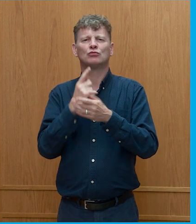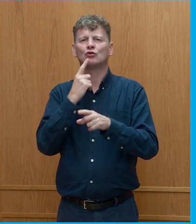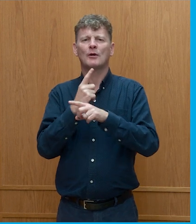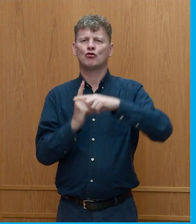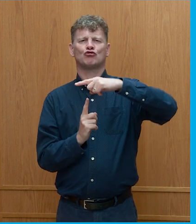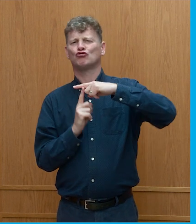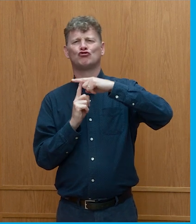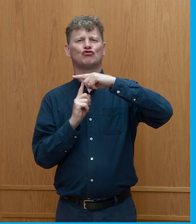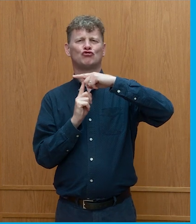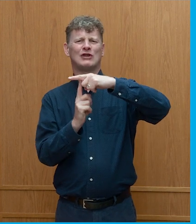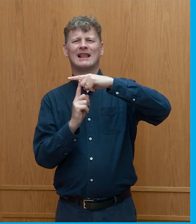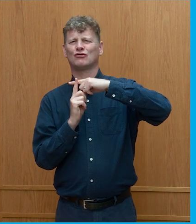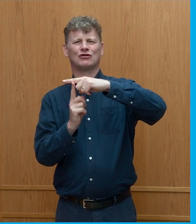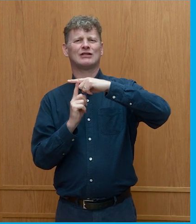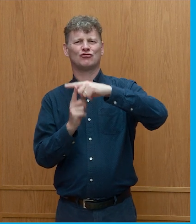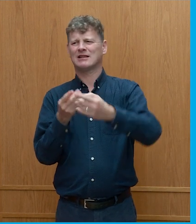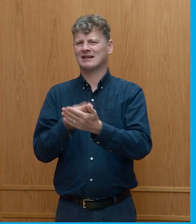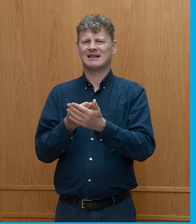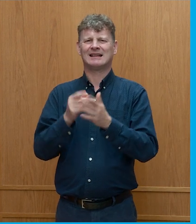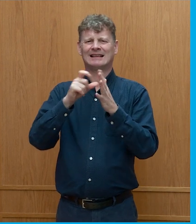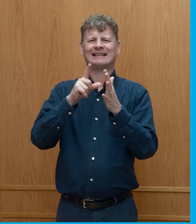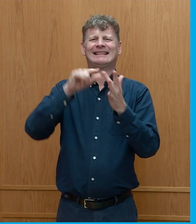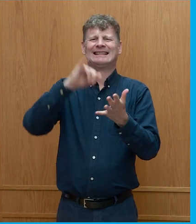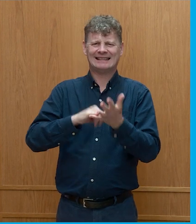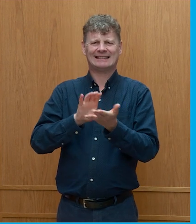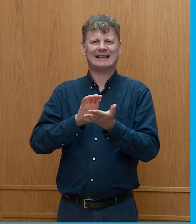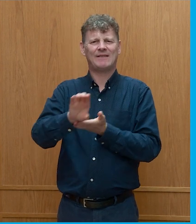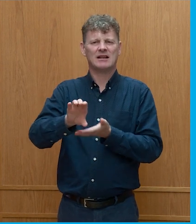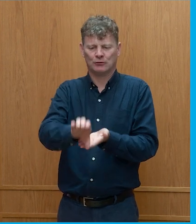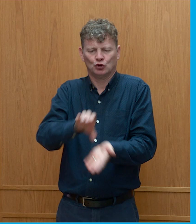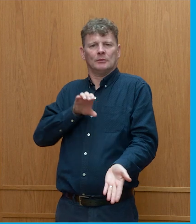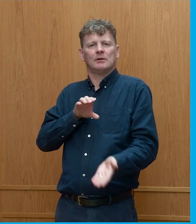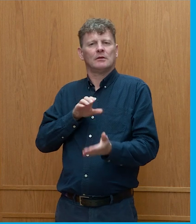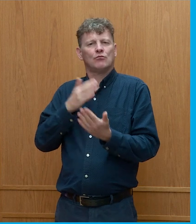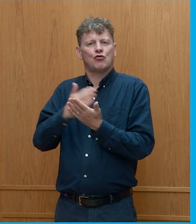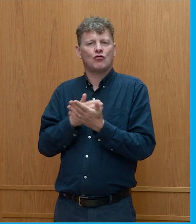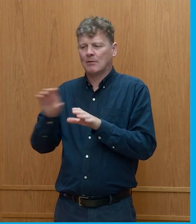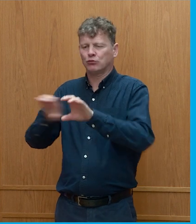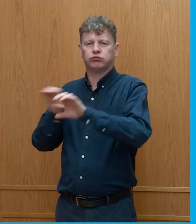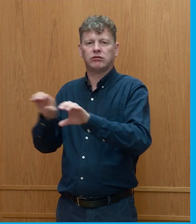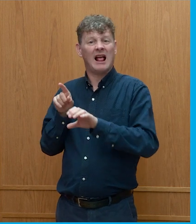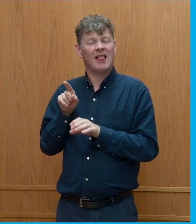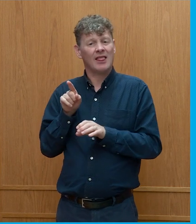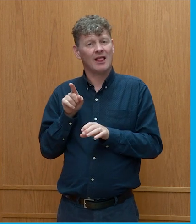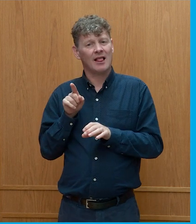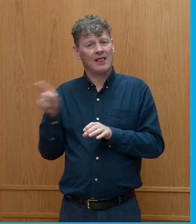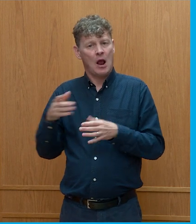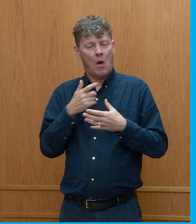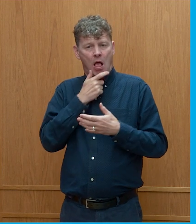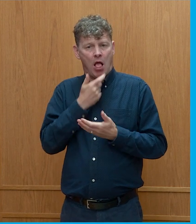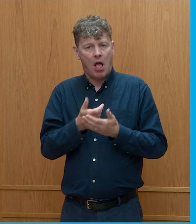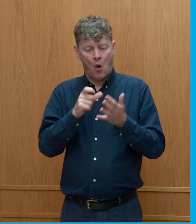international market looking for a new home because of disinvestment programs. And they were surprised that coal had become